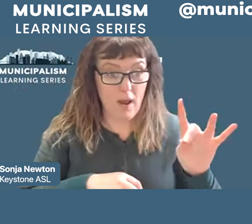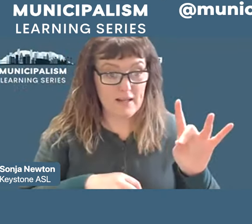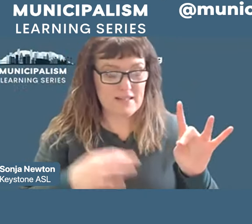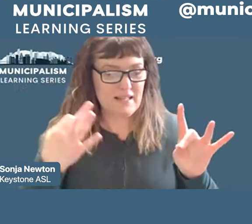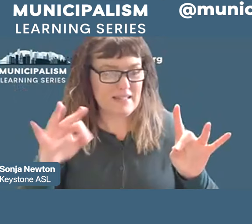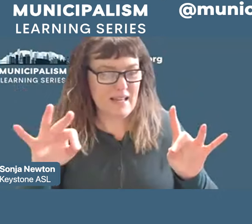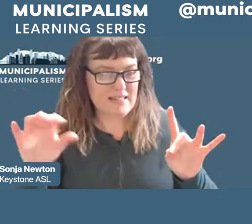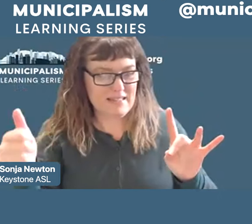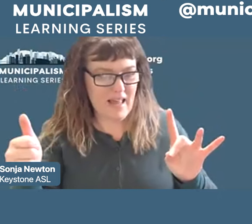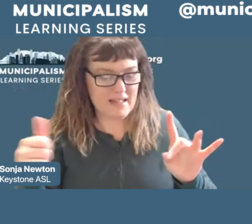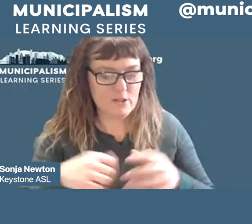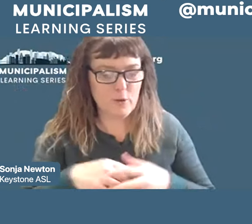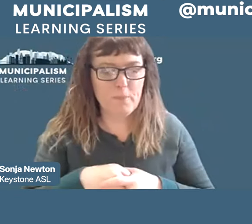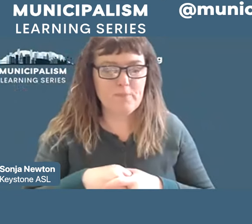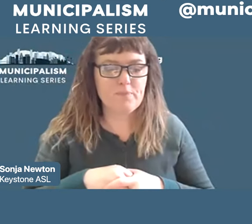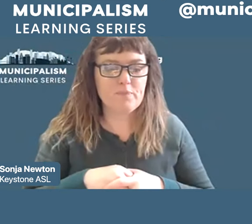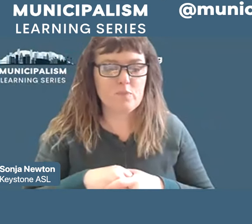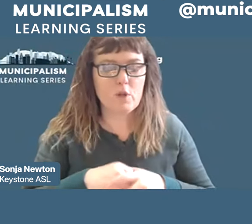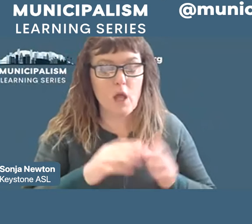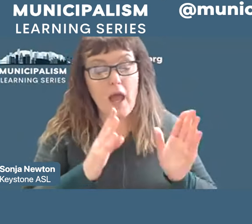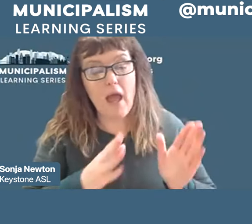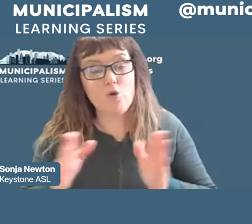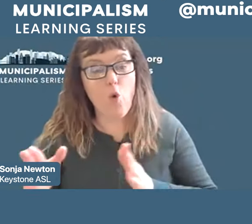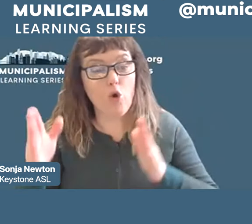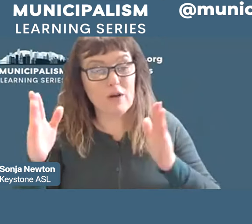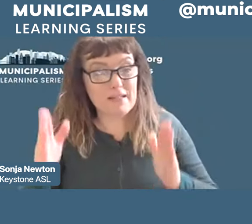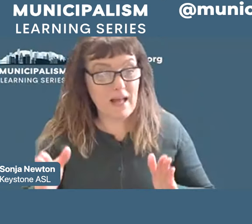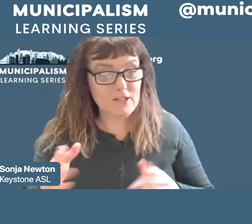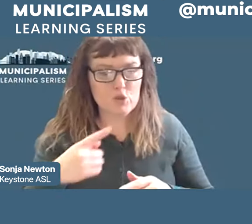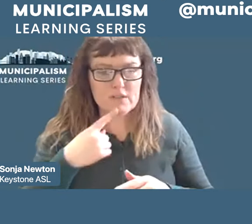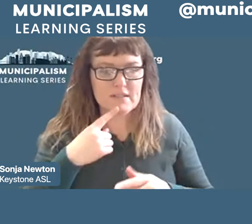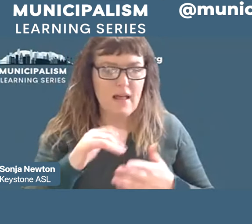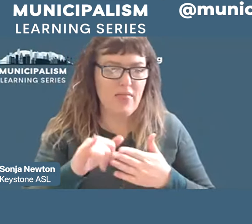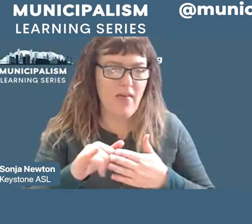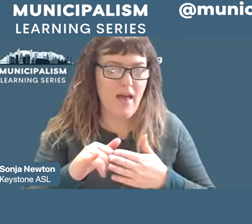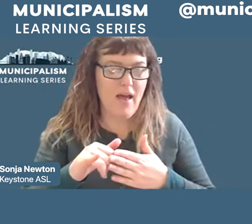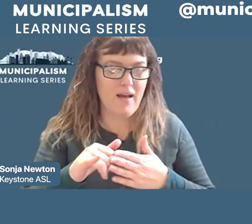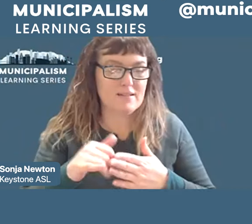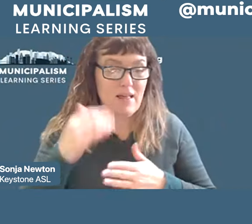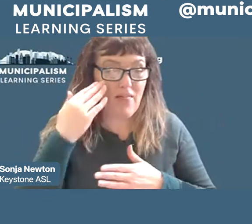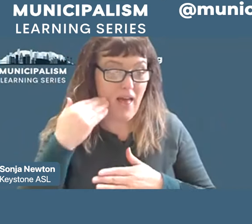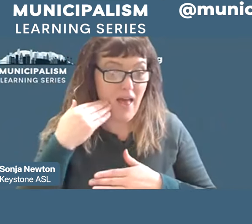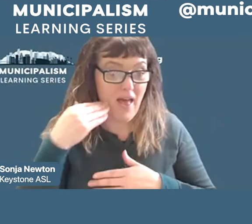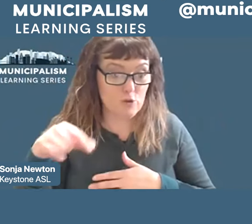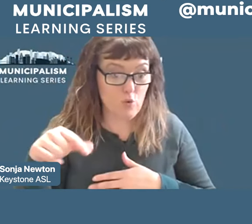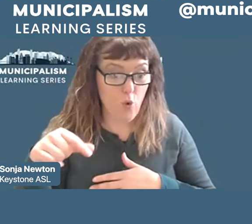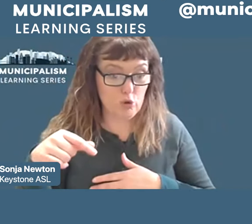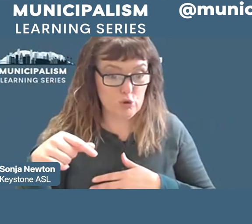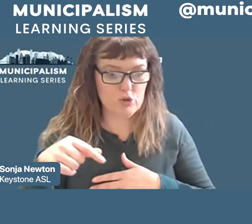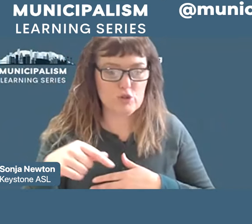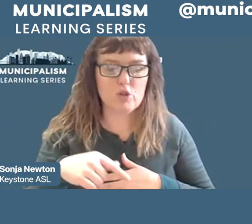An organizer reported that the, quote, socialist headquarters went from being a lamppost on High Street